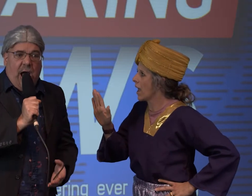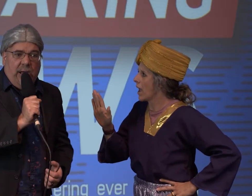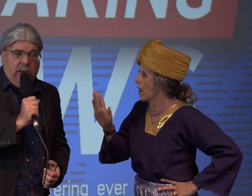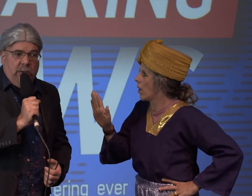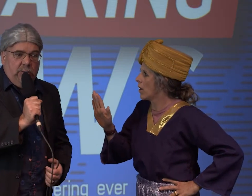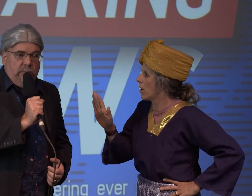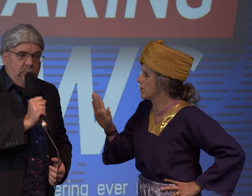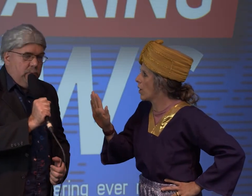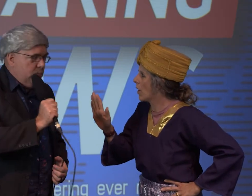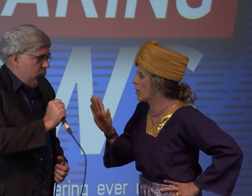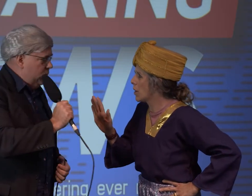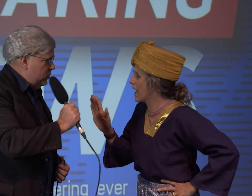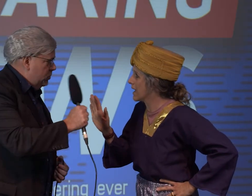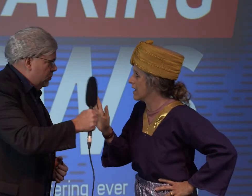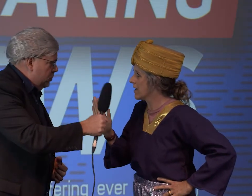to God